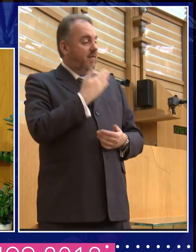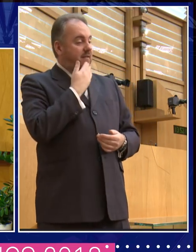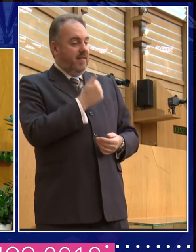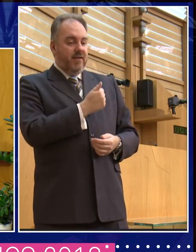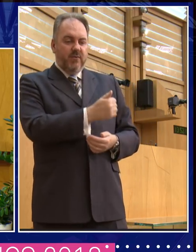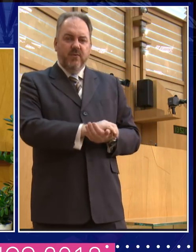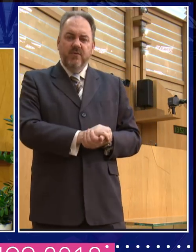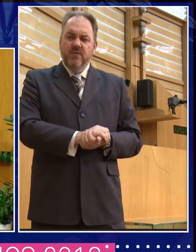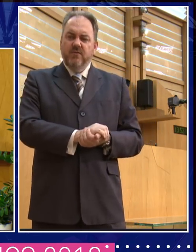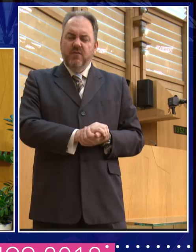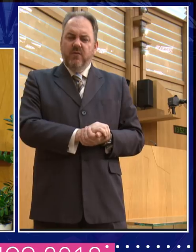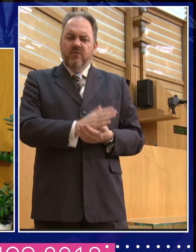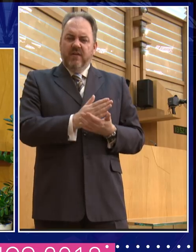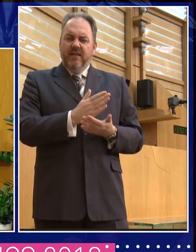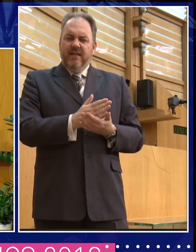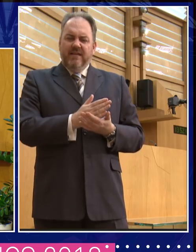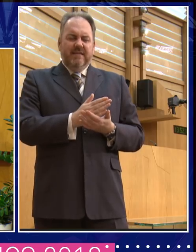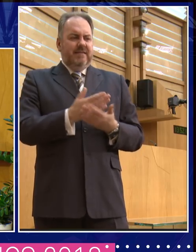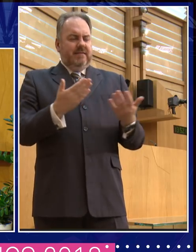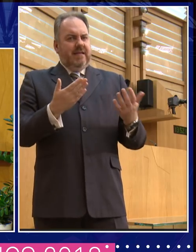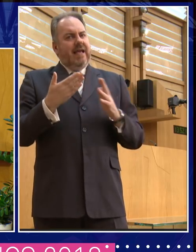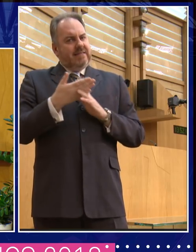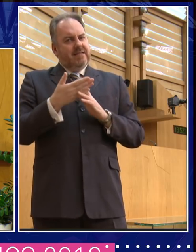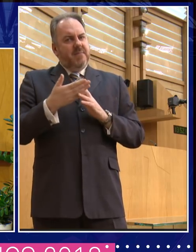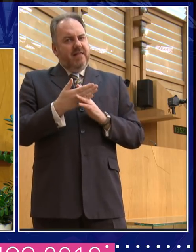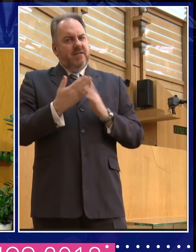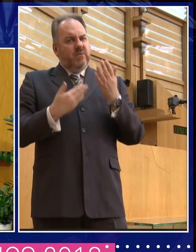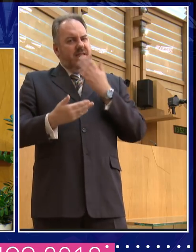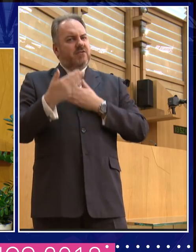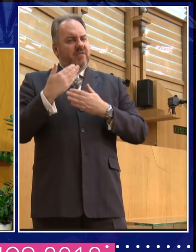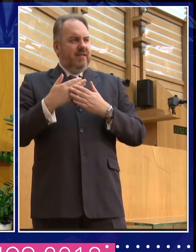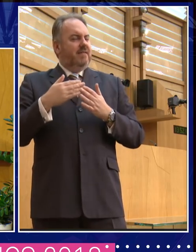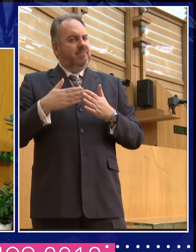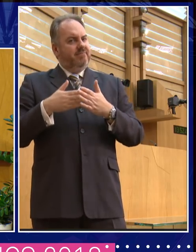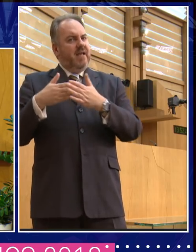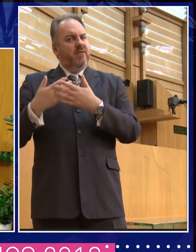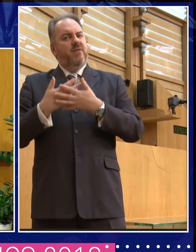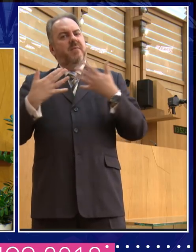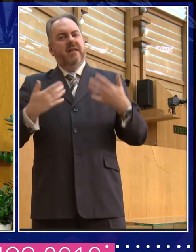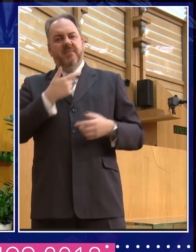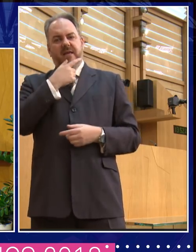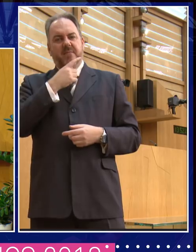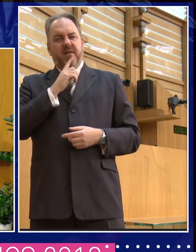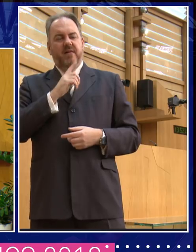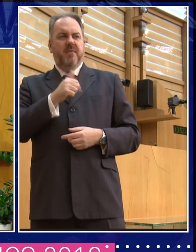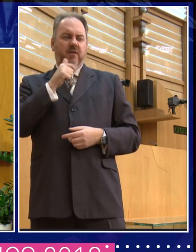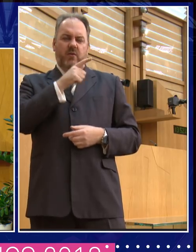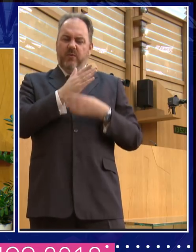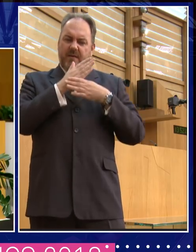issues about accessibility, but I'm struck by the fact that how much you do. So you're, how busy you are generally. So you're making these TV